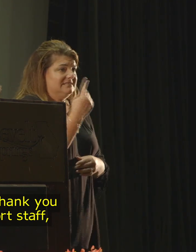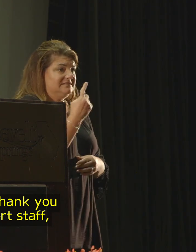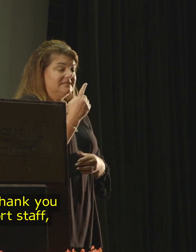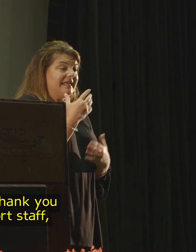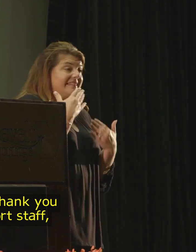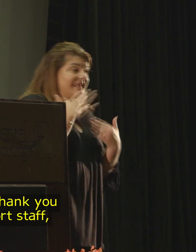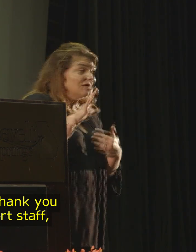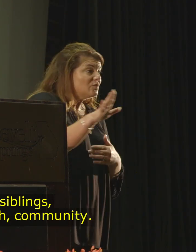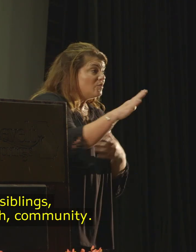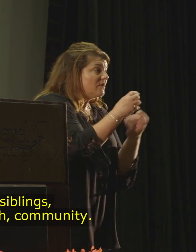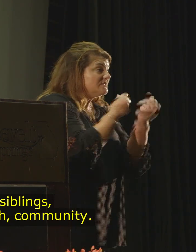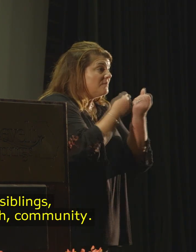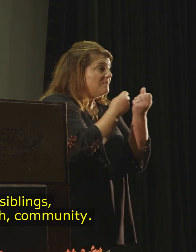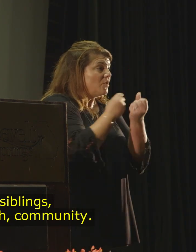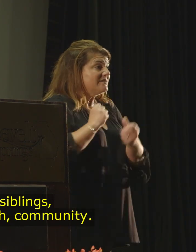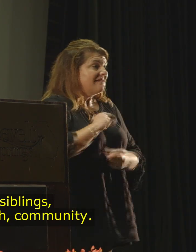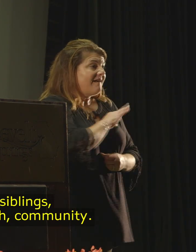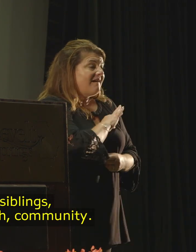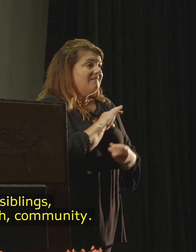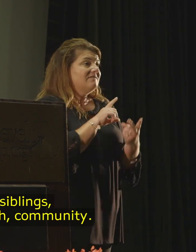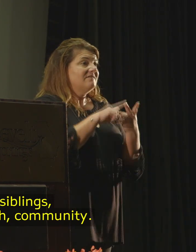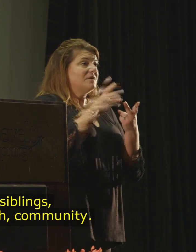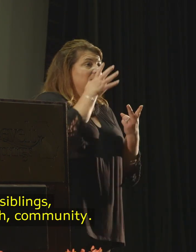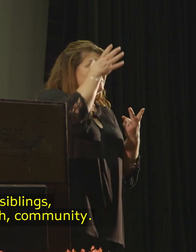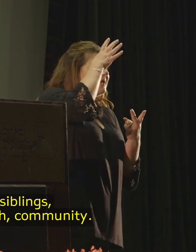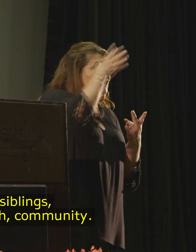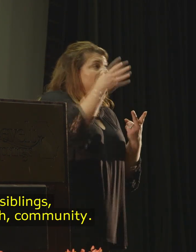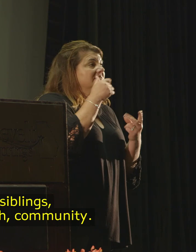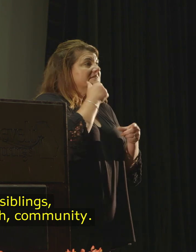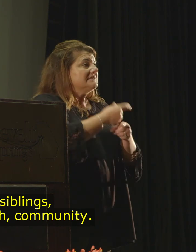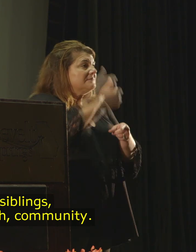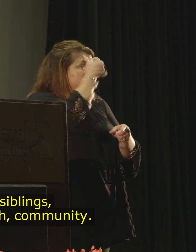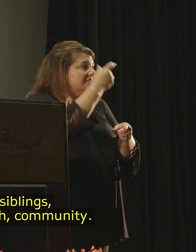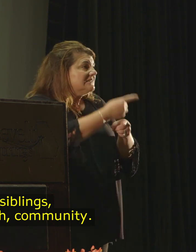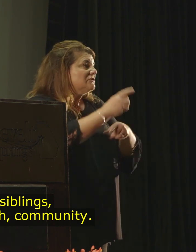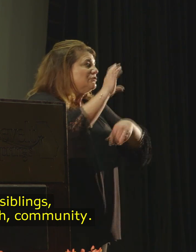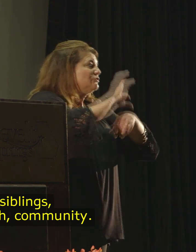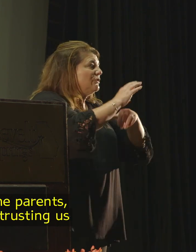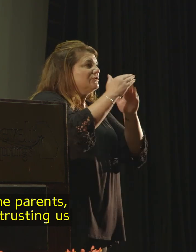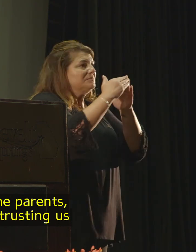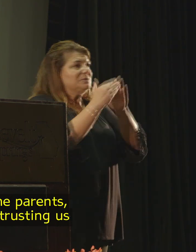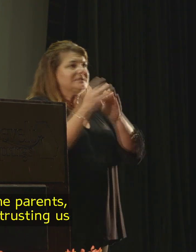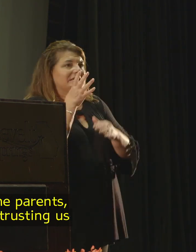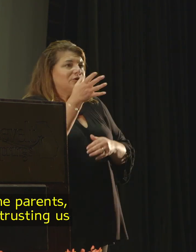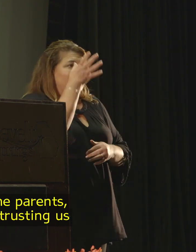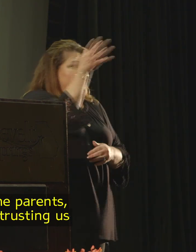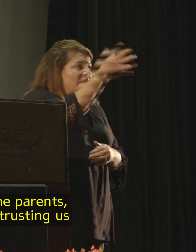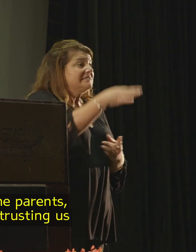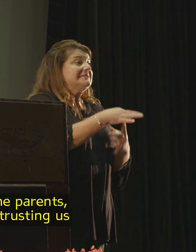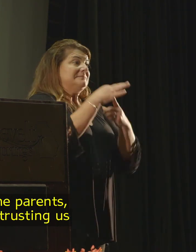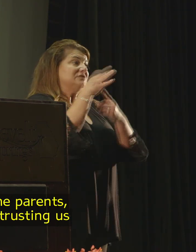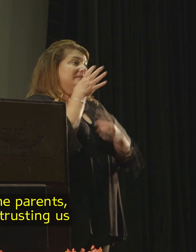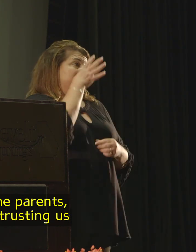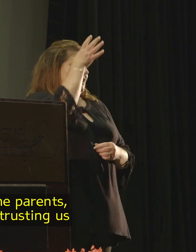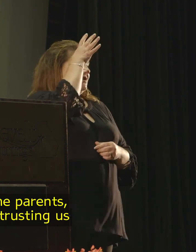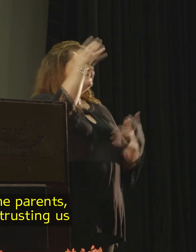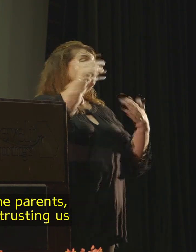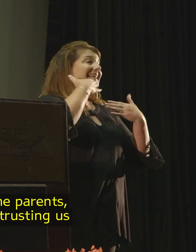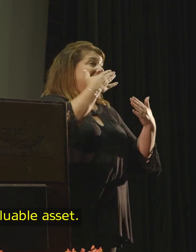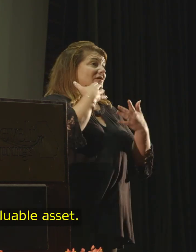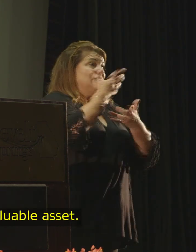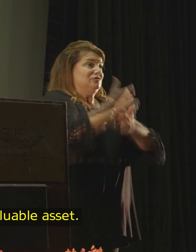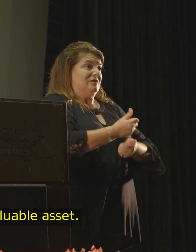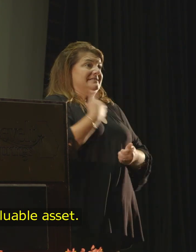your support staff, your parents, siblings, grandparents, church, community, and especially the parents. Thank you for